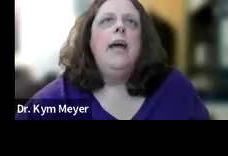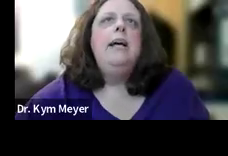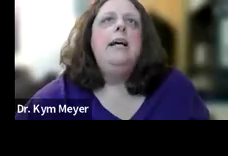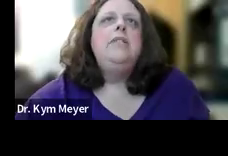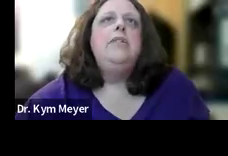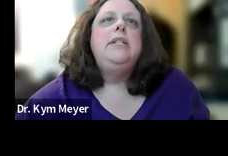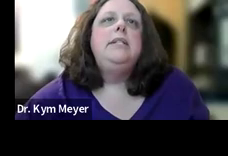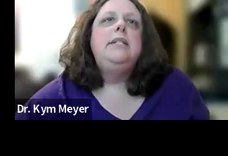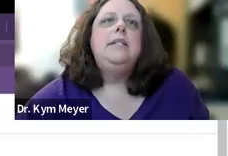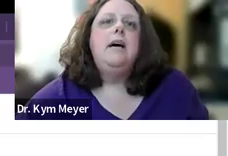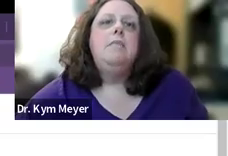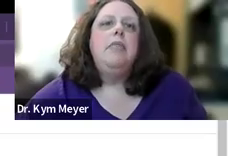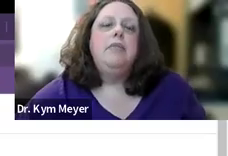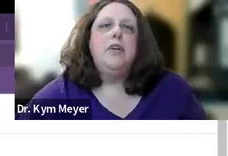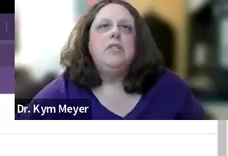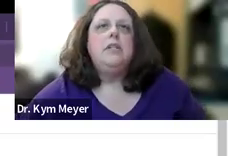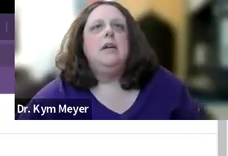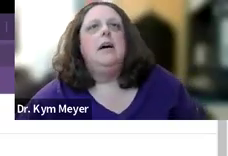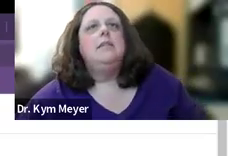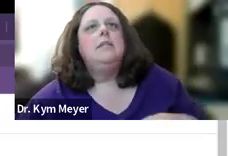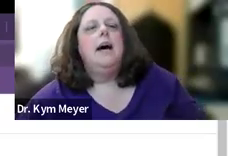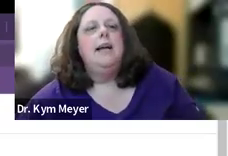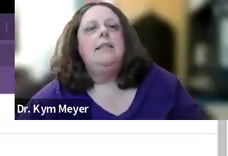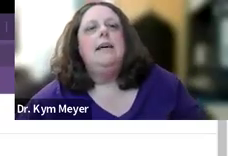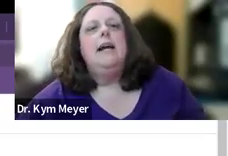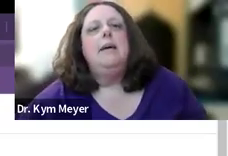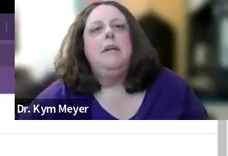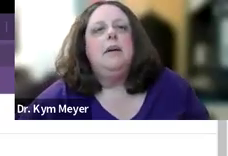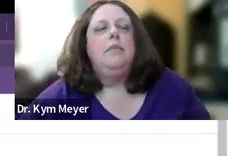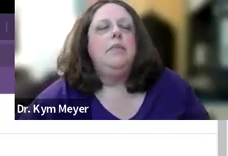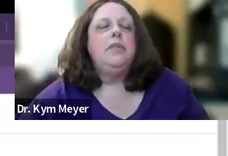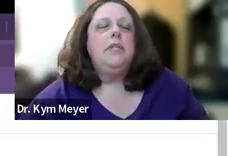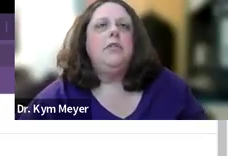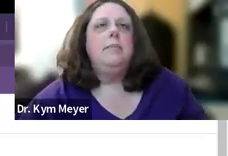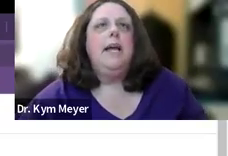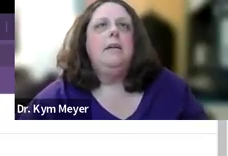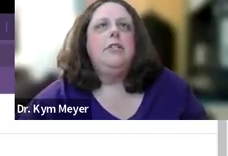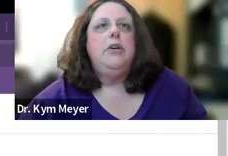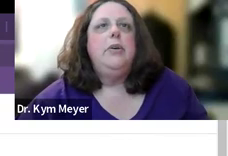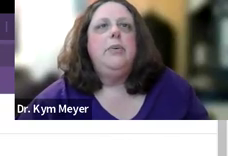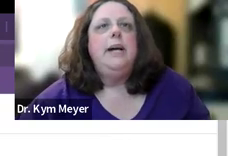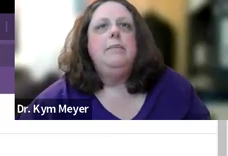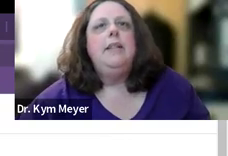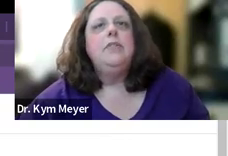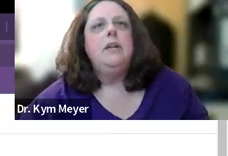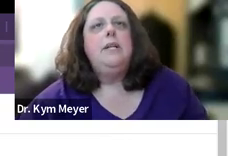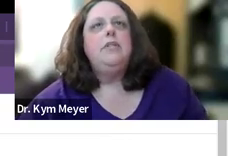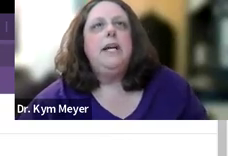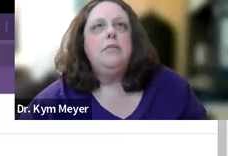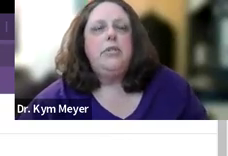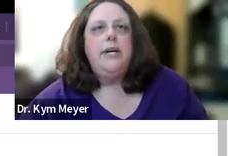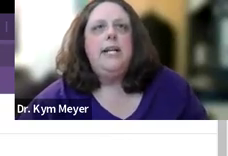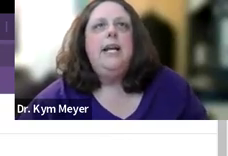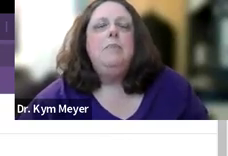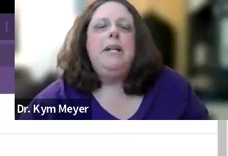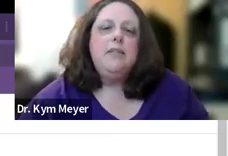Okay. So this is the first slide that I'm going to, the first Instagram account I'm going to show you. And there's going to be no